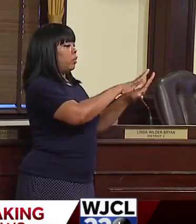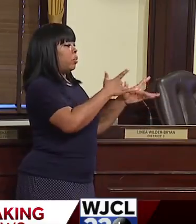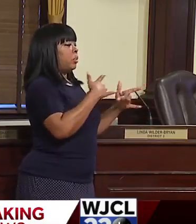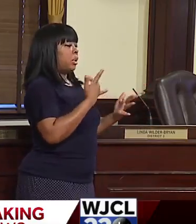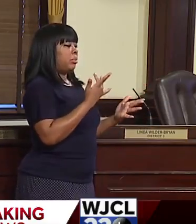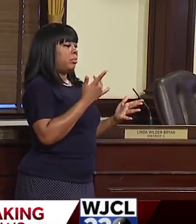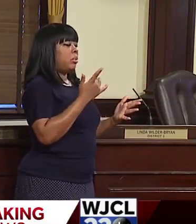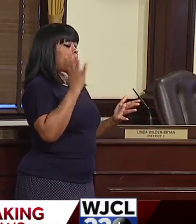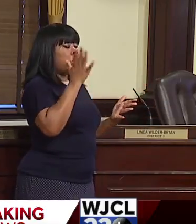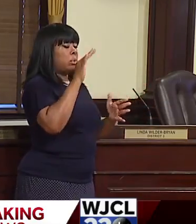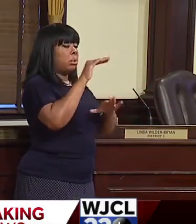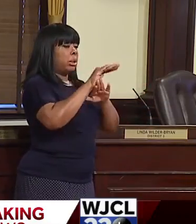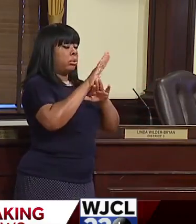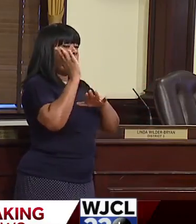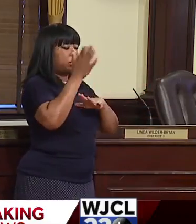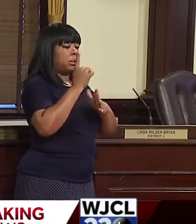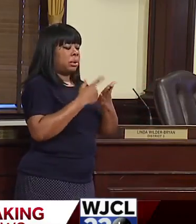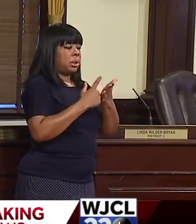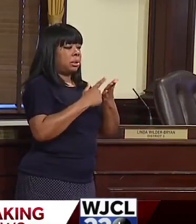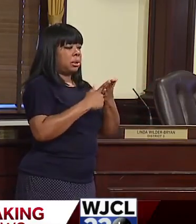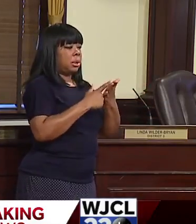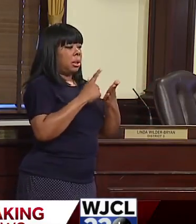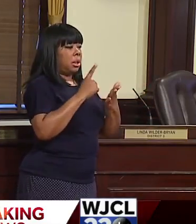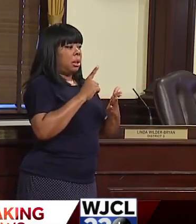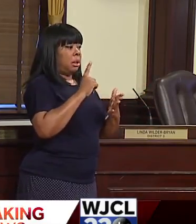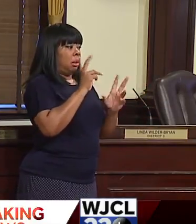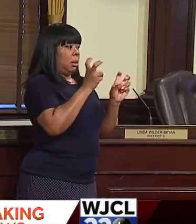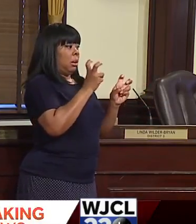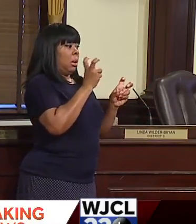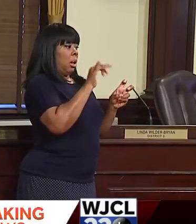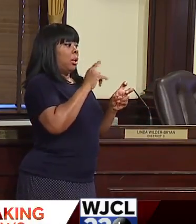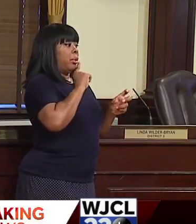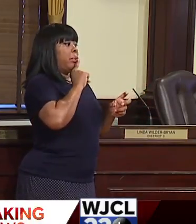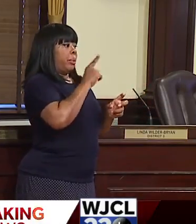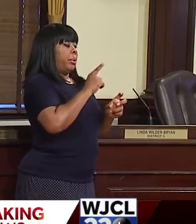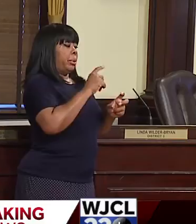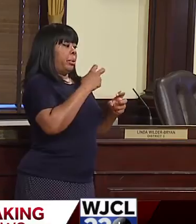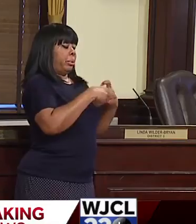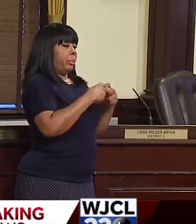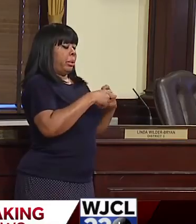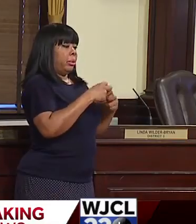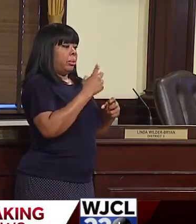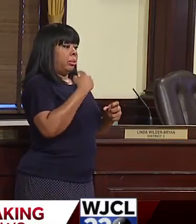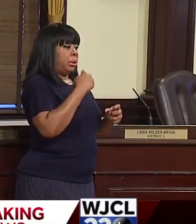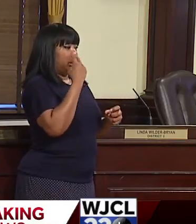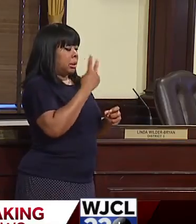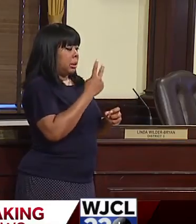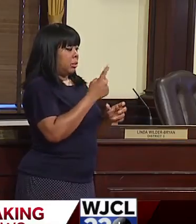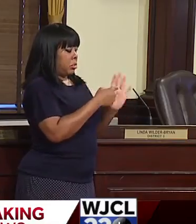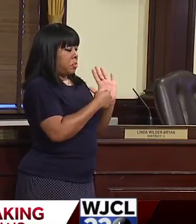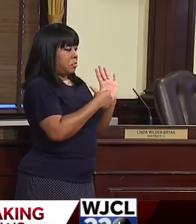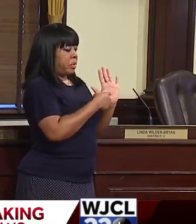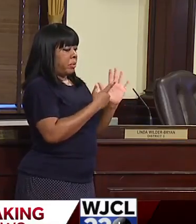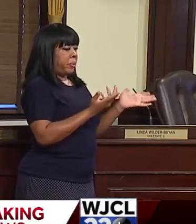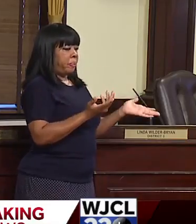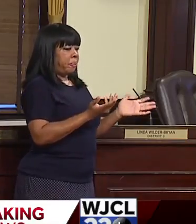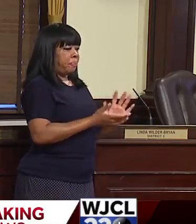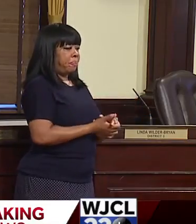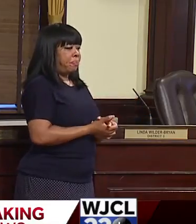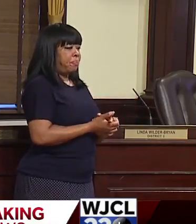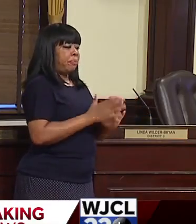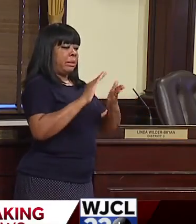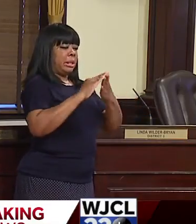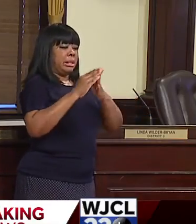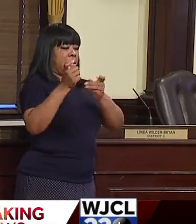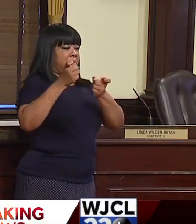be doing this afternoon, the issue is real for us. If I just look at our personal example, our city